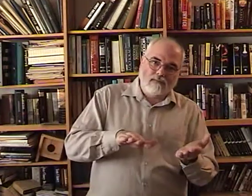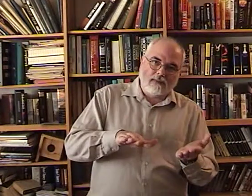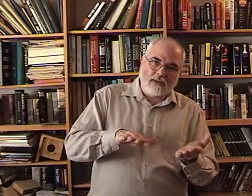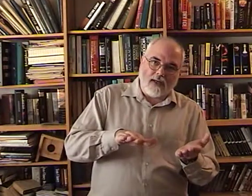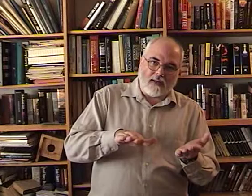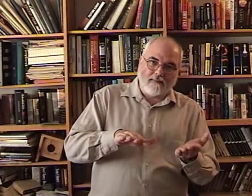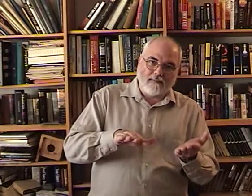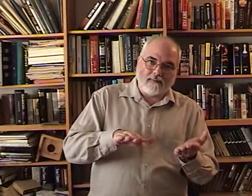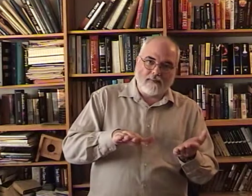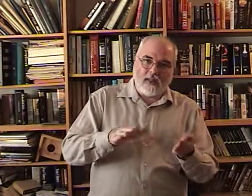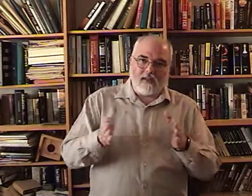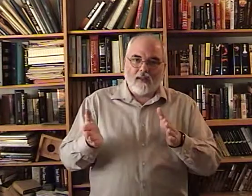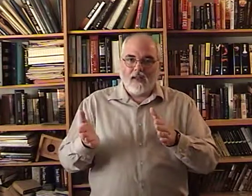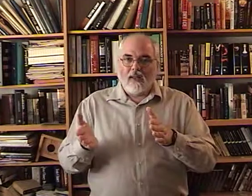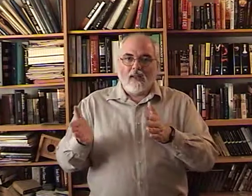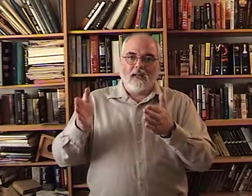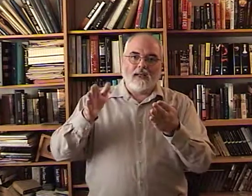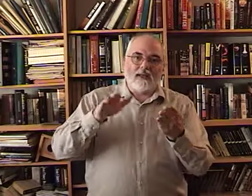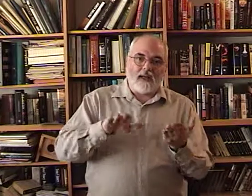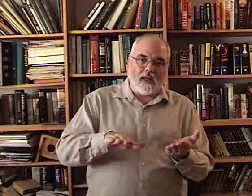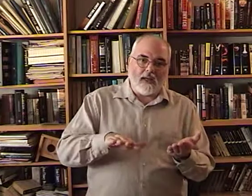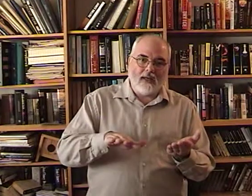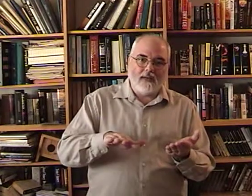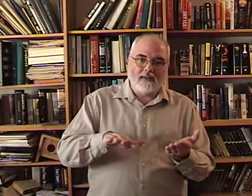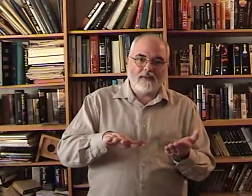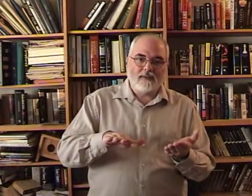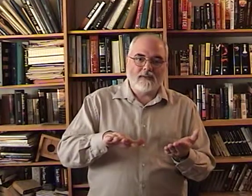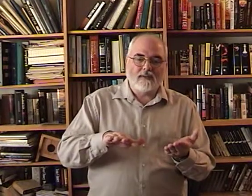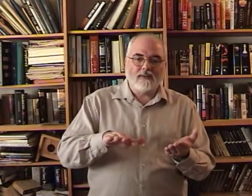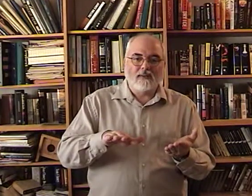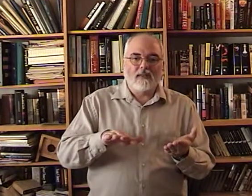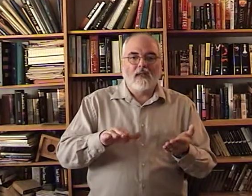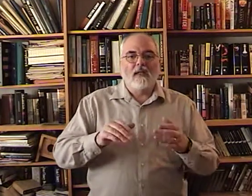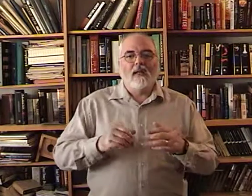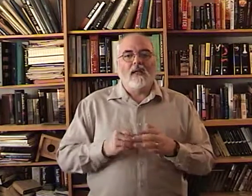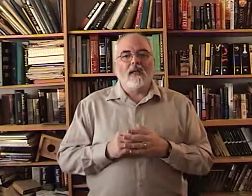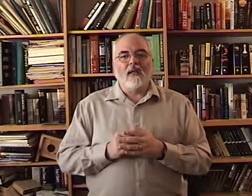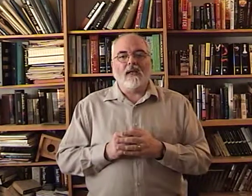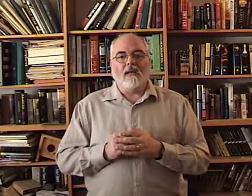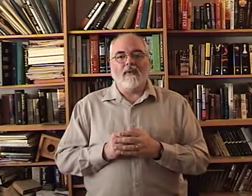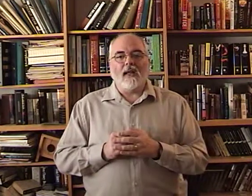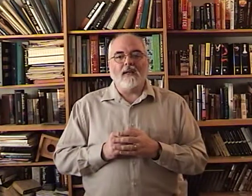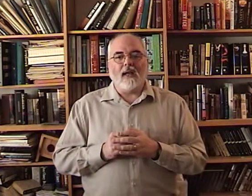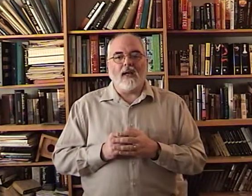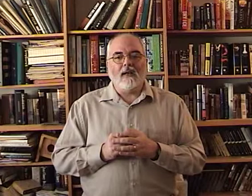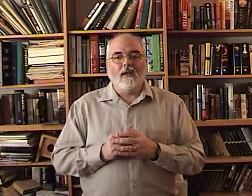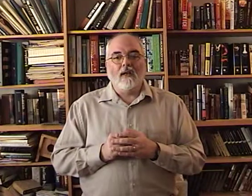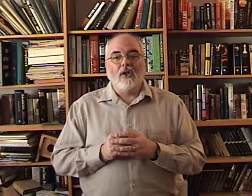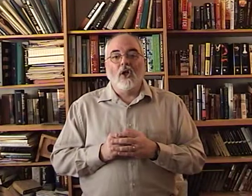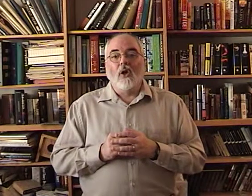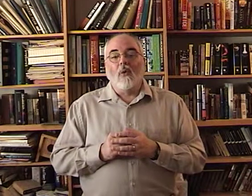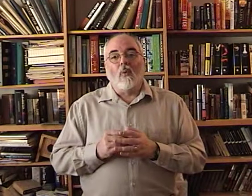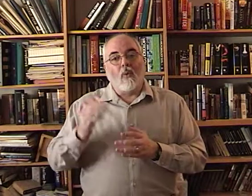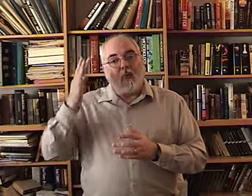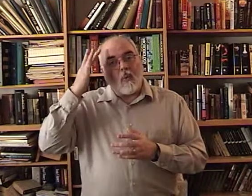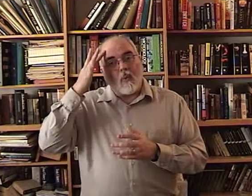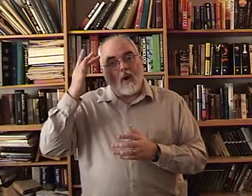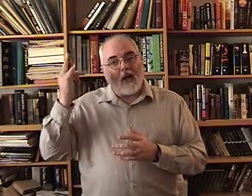Did. Okay. Died. He lived and died. Why?